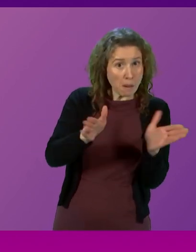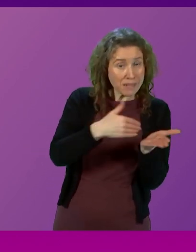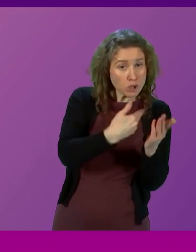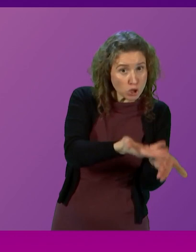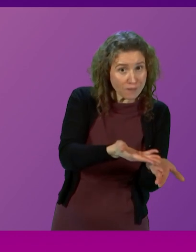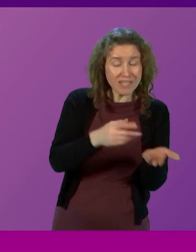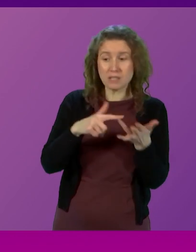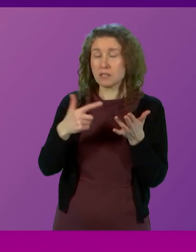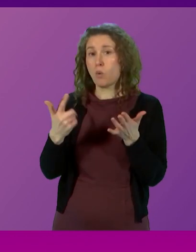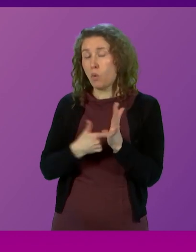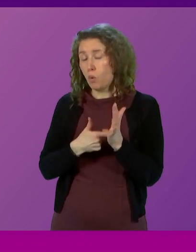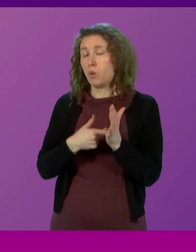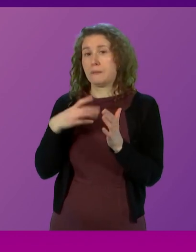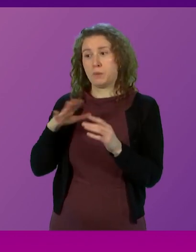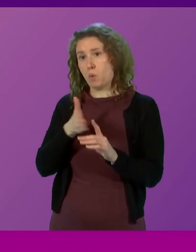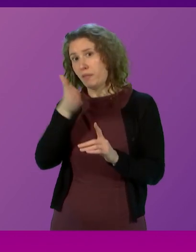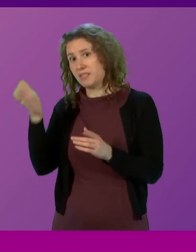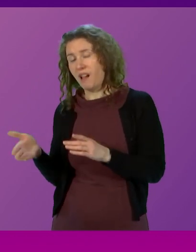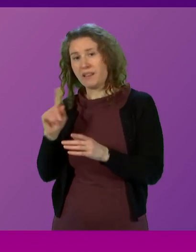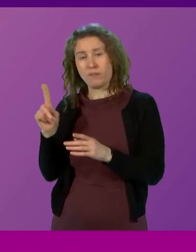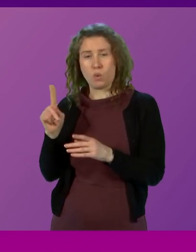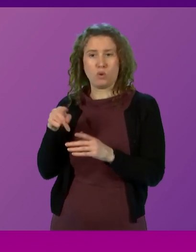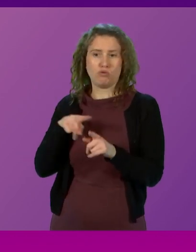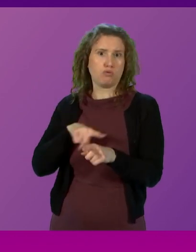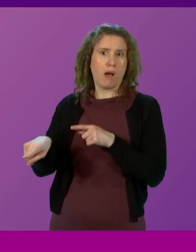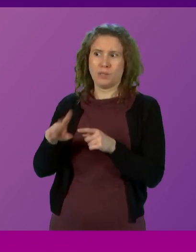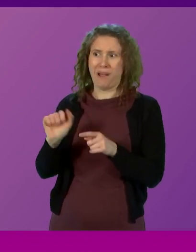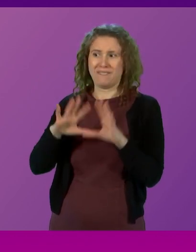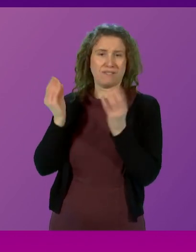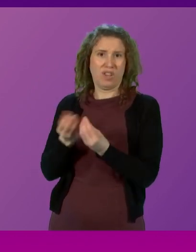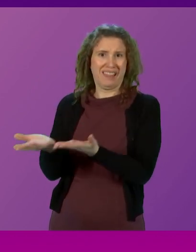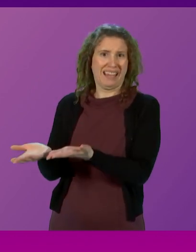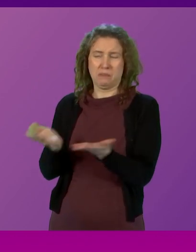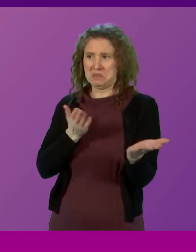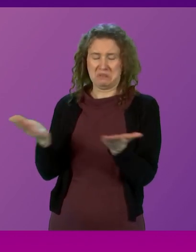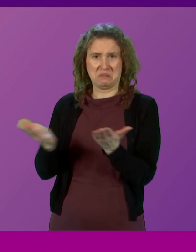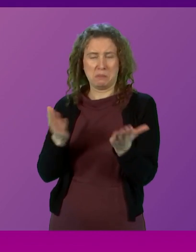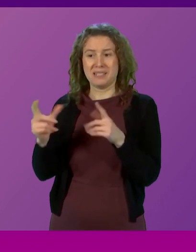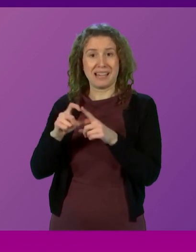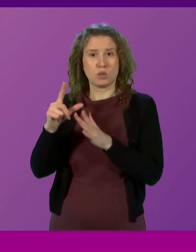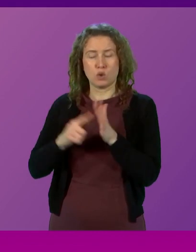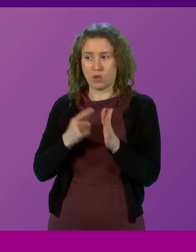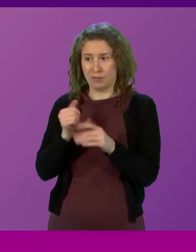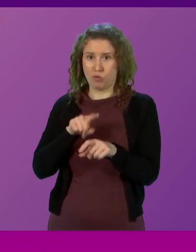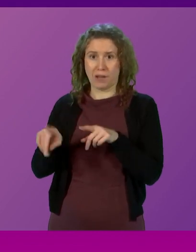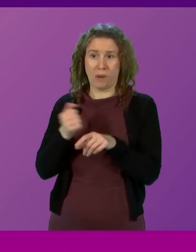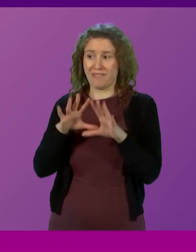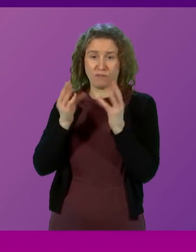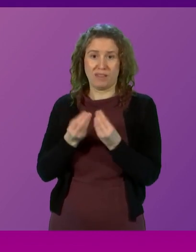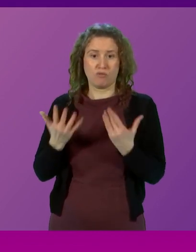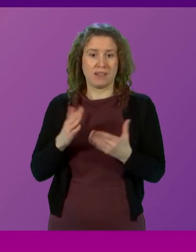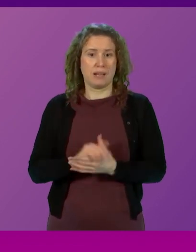services or are they on the side of trying to have it both ways because that's what Daniel Johnson's trying to do today